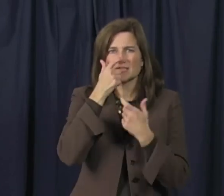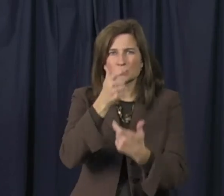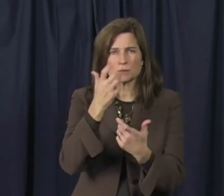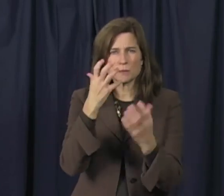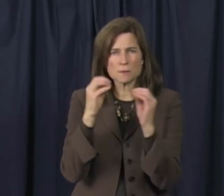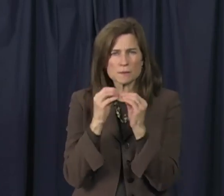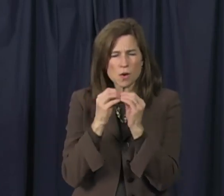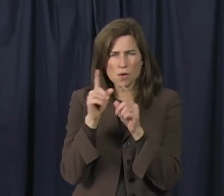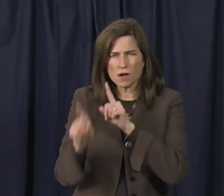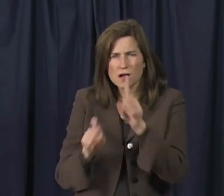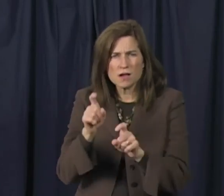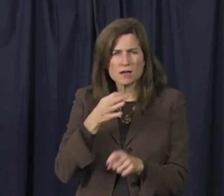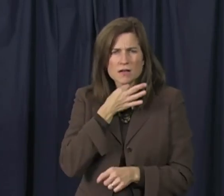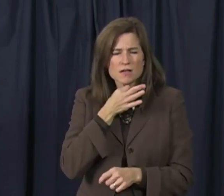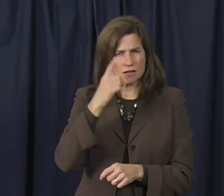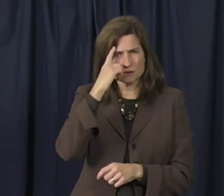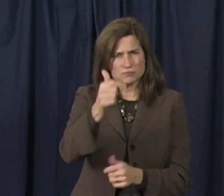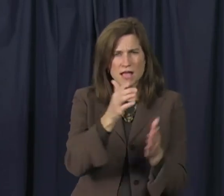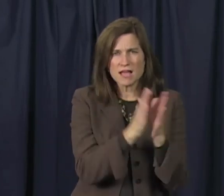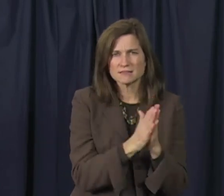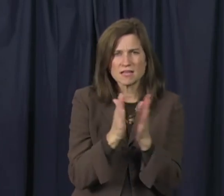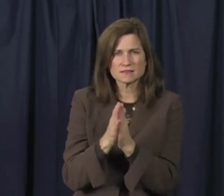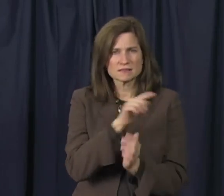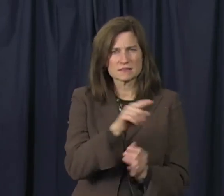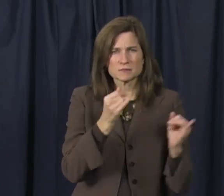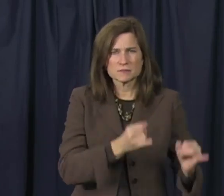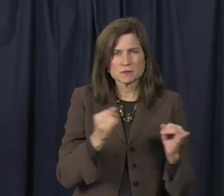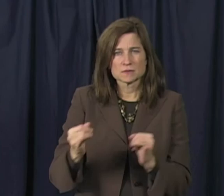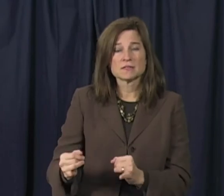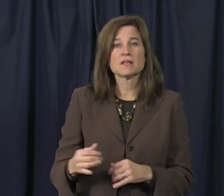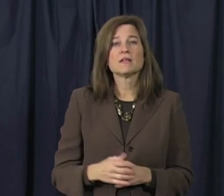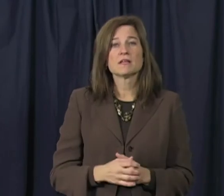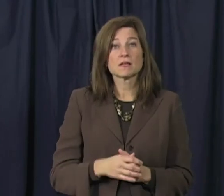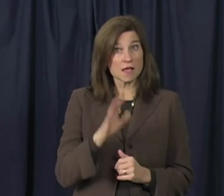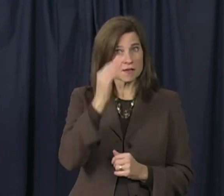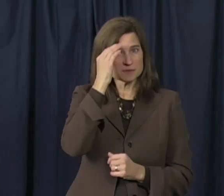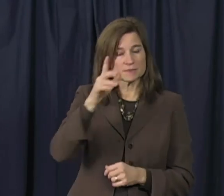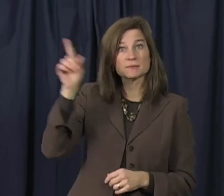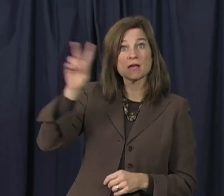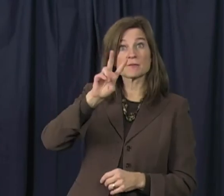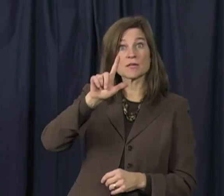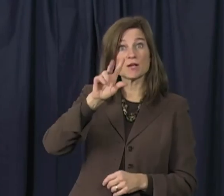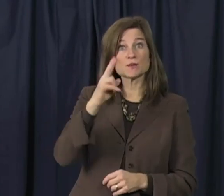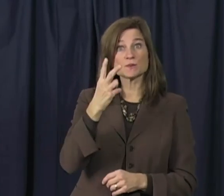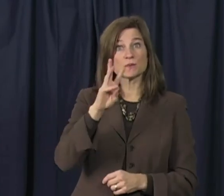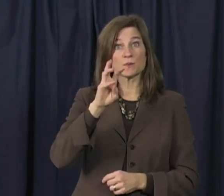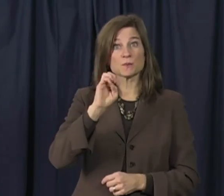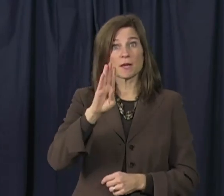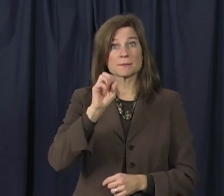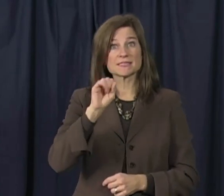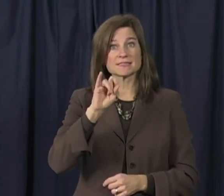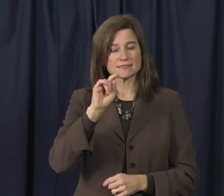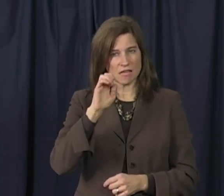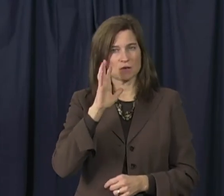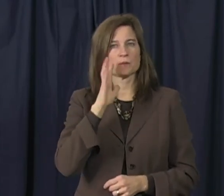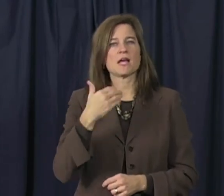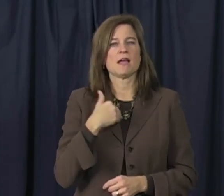summaries. If you are interested in more information, go ahead and approach these individuals. Also, the VL2 website